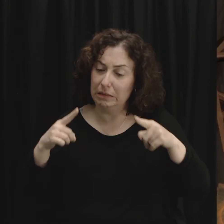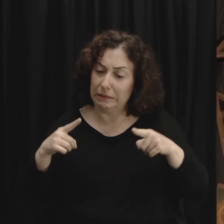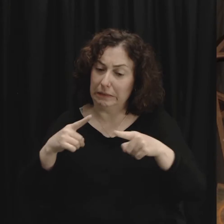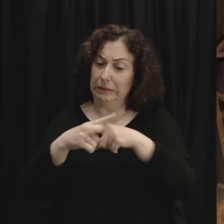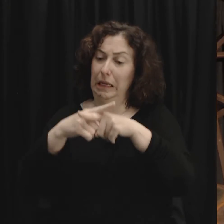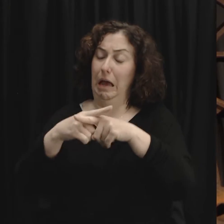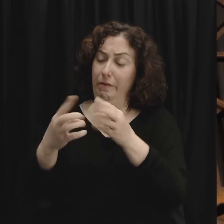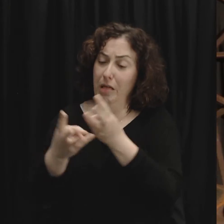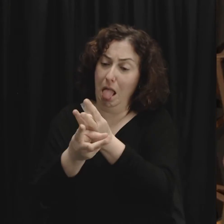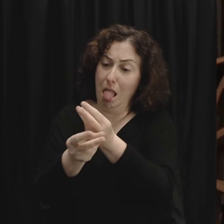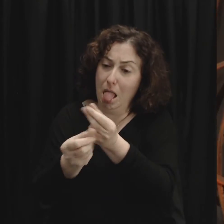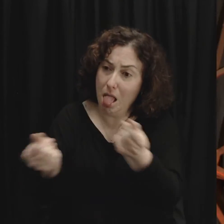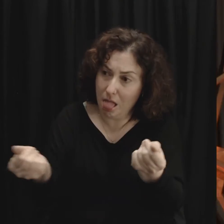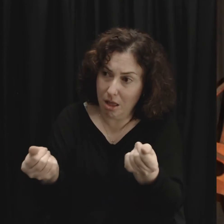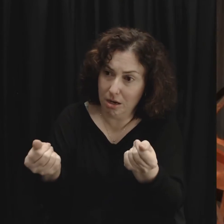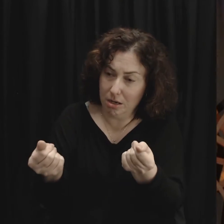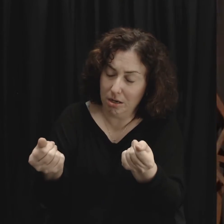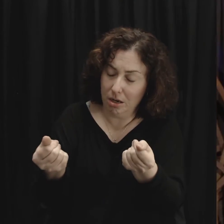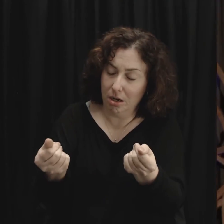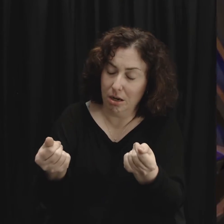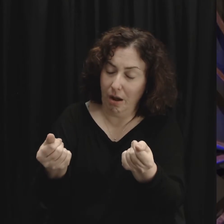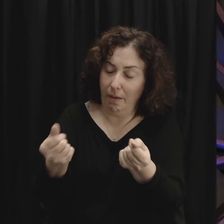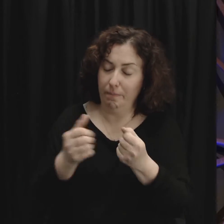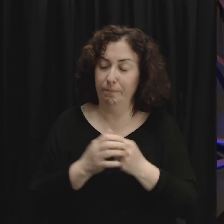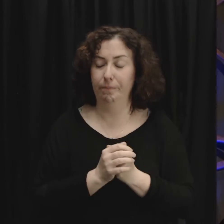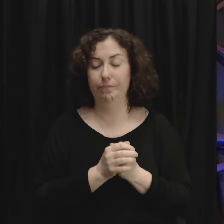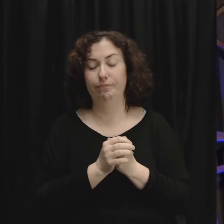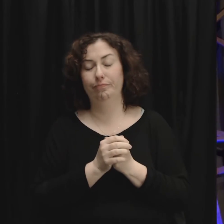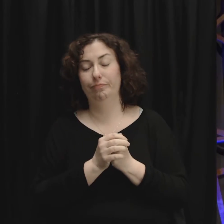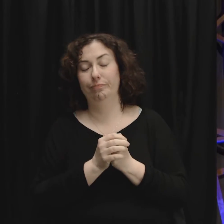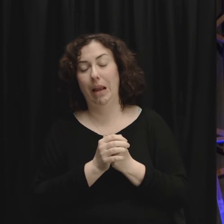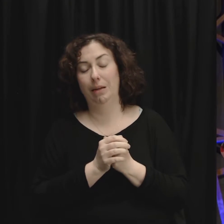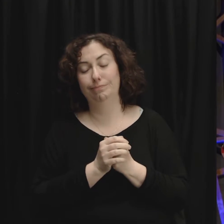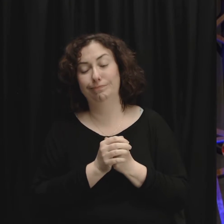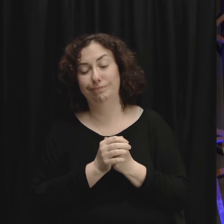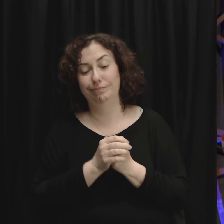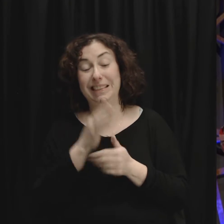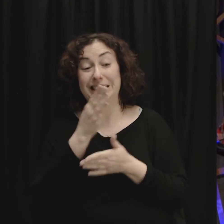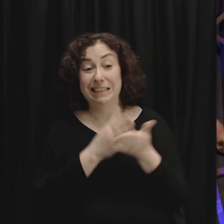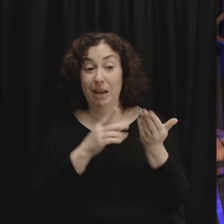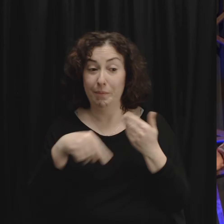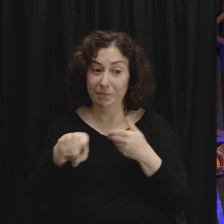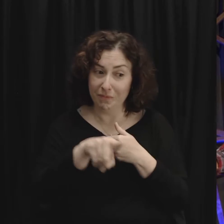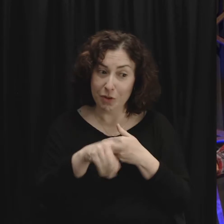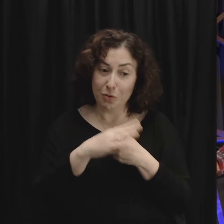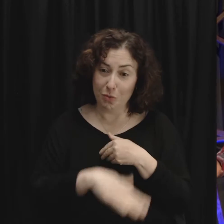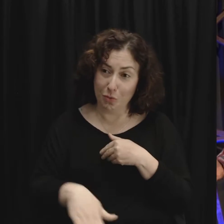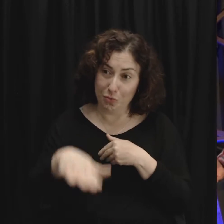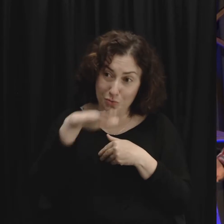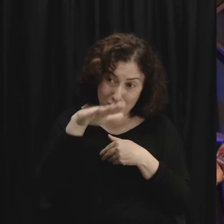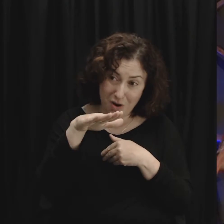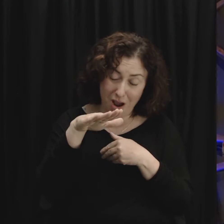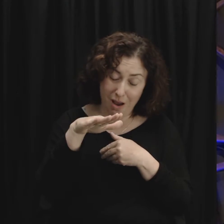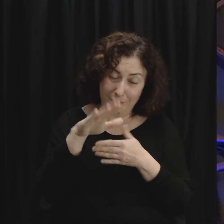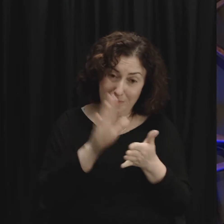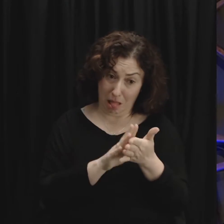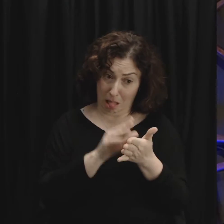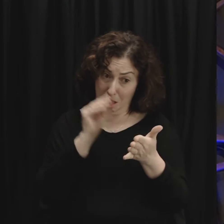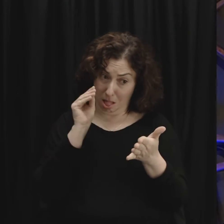by the way I want to clear up this myth because some of you were brought up in homes that you were taught this and the myth the